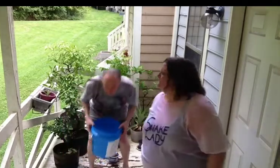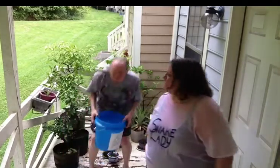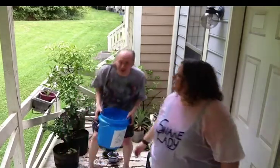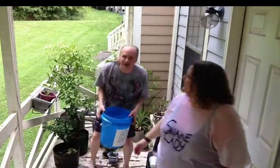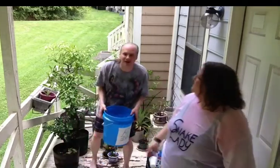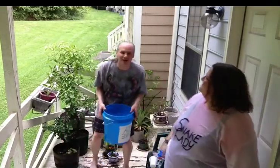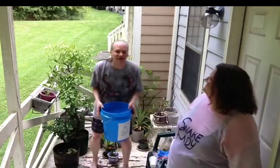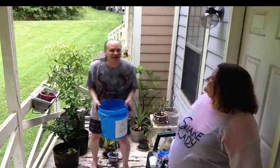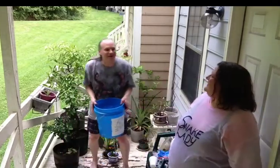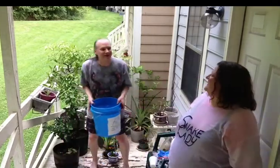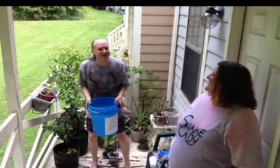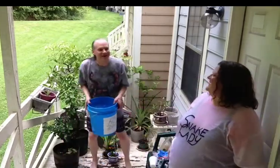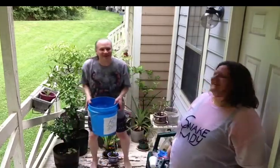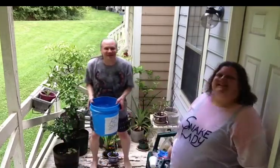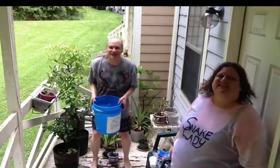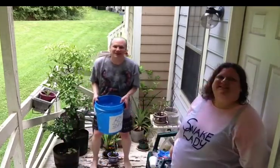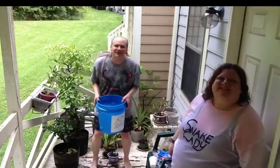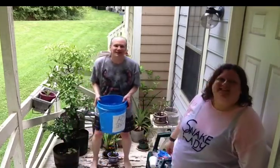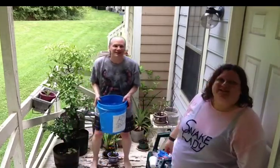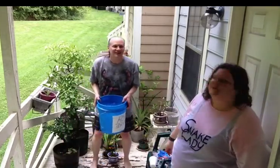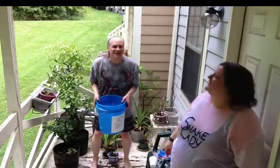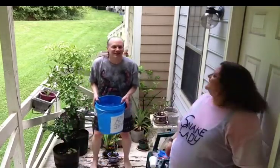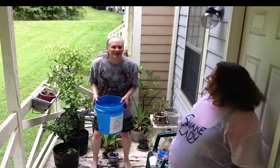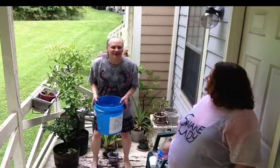Oh goodness. It is recording, yes.